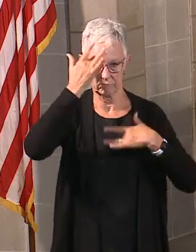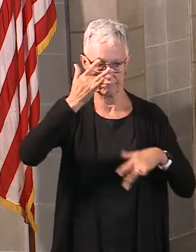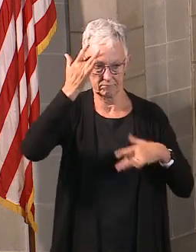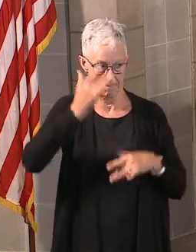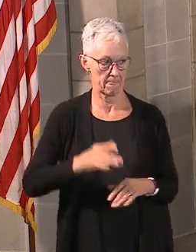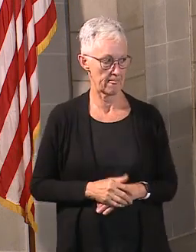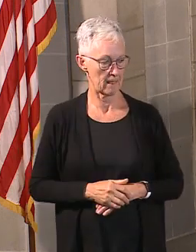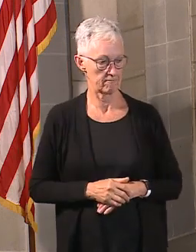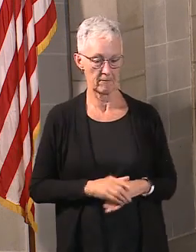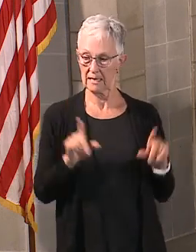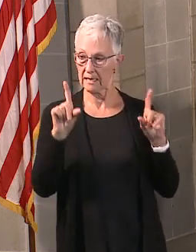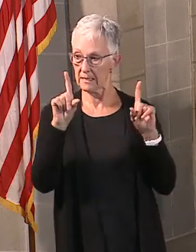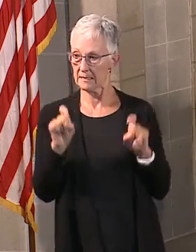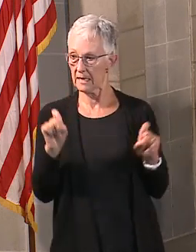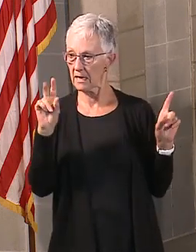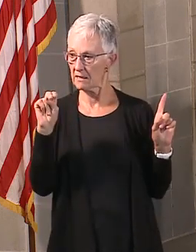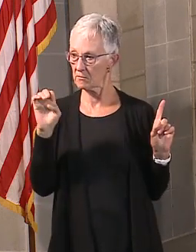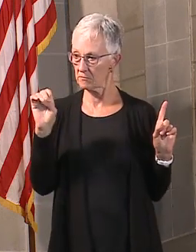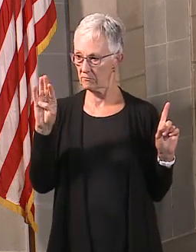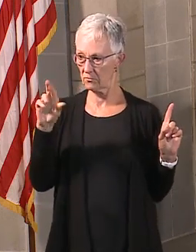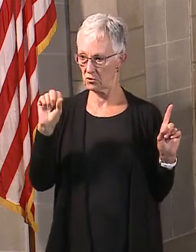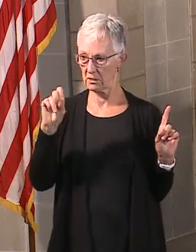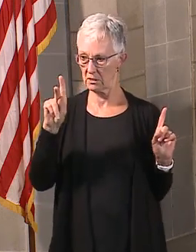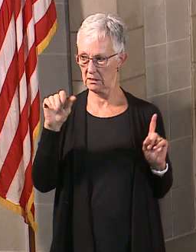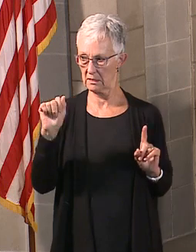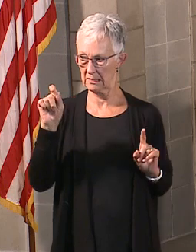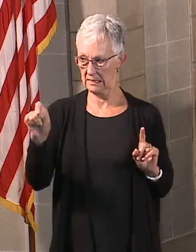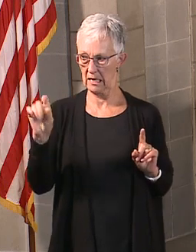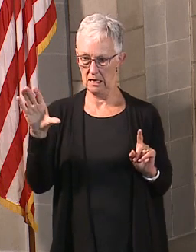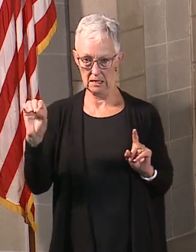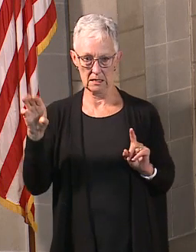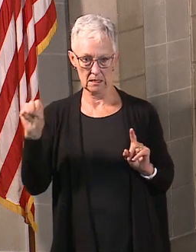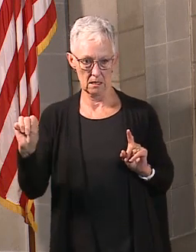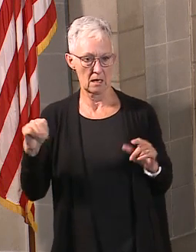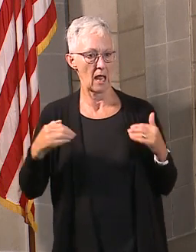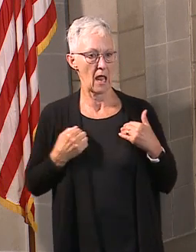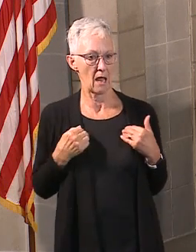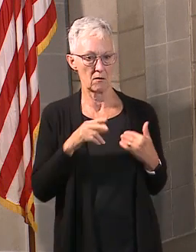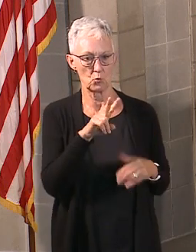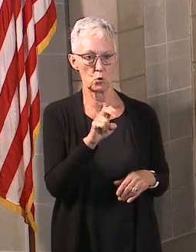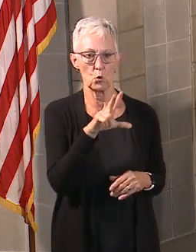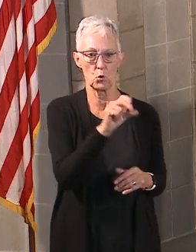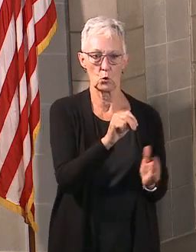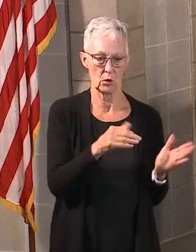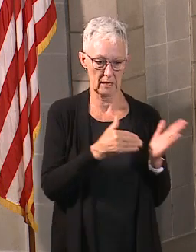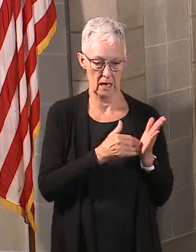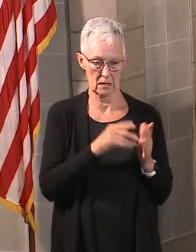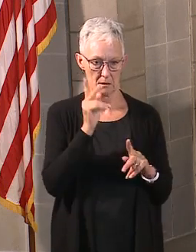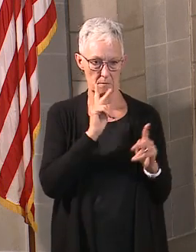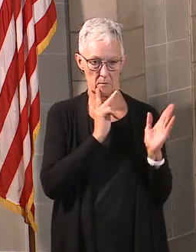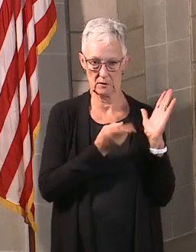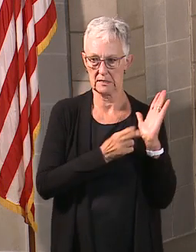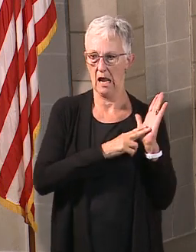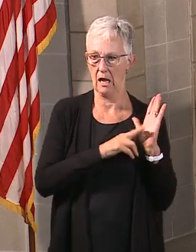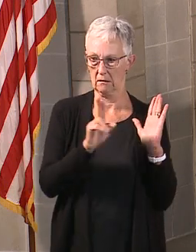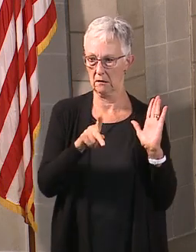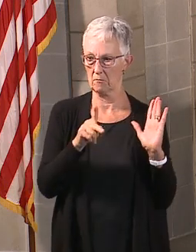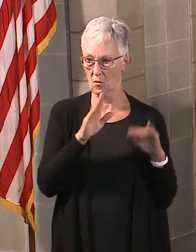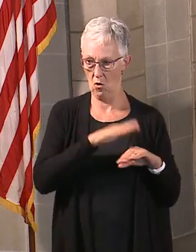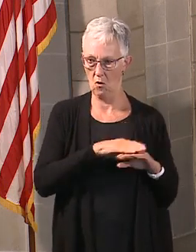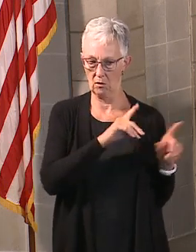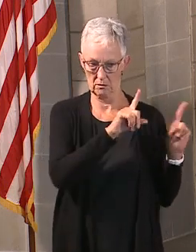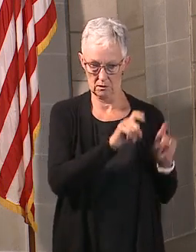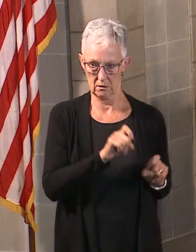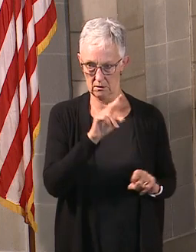about testnebraska.com. We've got now nearly 230,000 people signed up for testnebraska.com. We've done